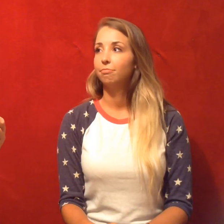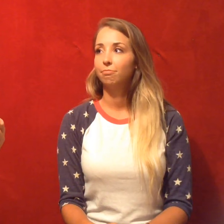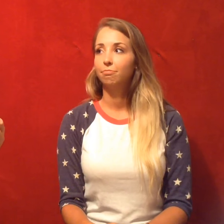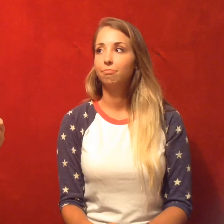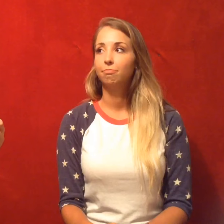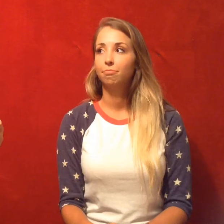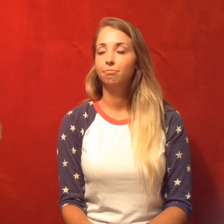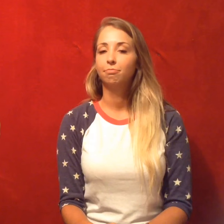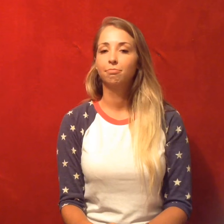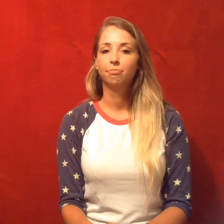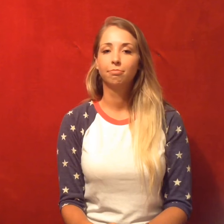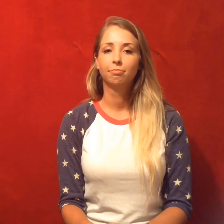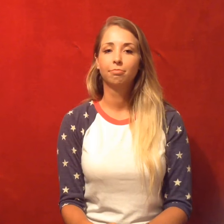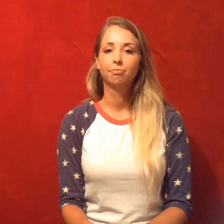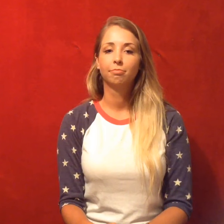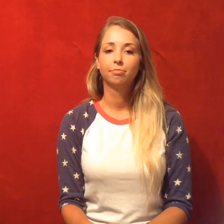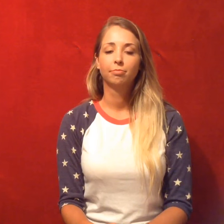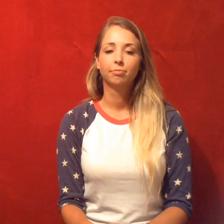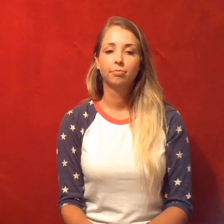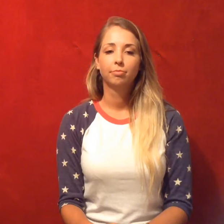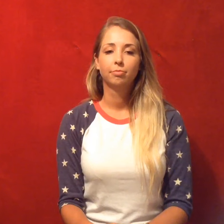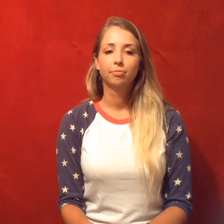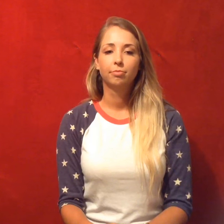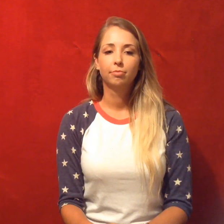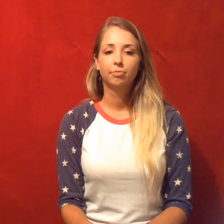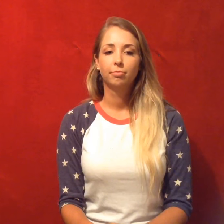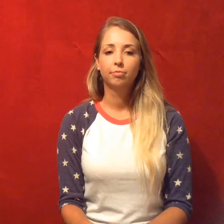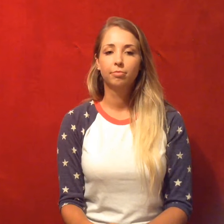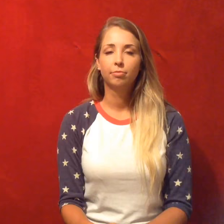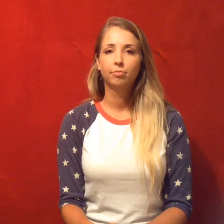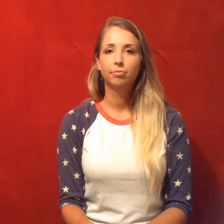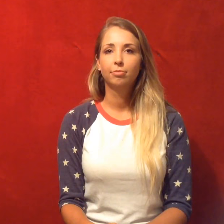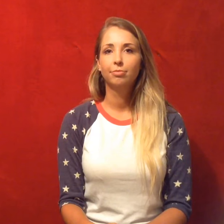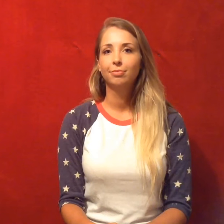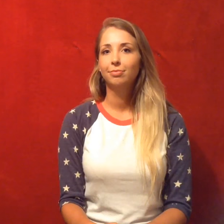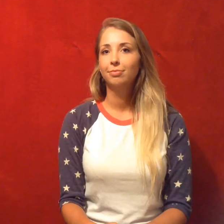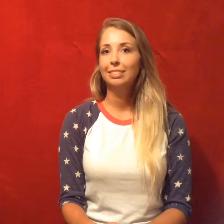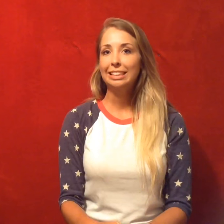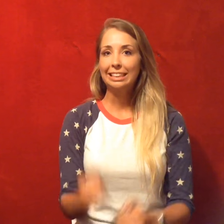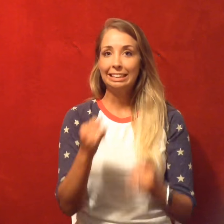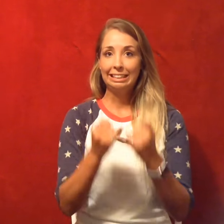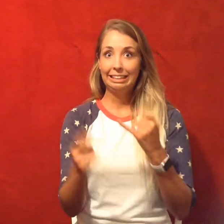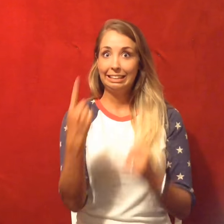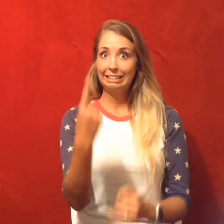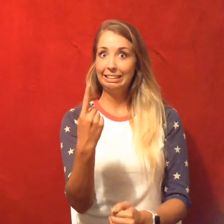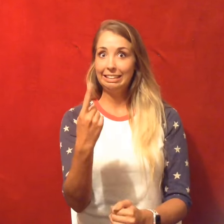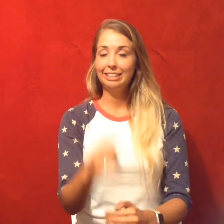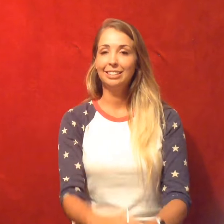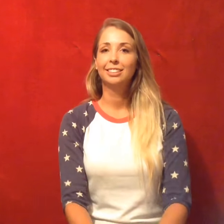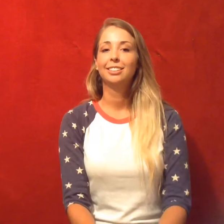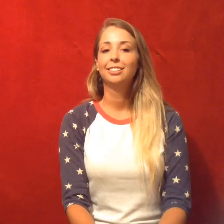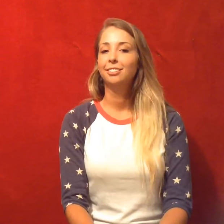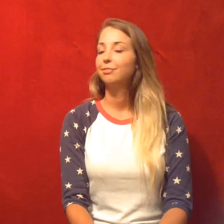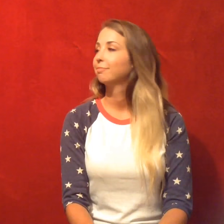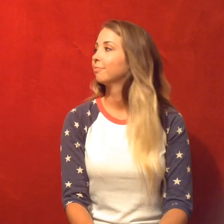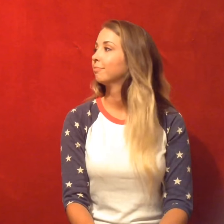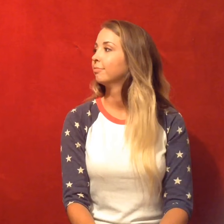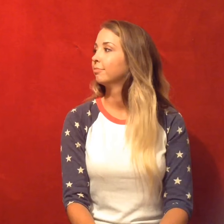soon as well. So awesome. Awesome book to have. Okay. We're down to the last one. This is the major key